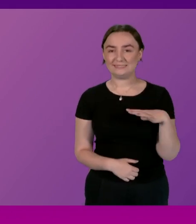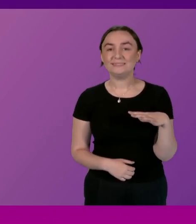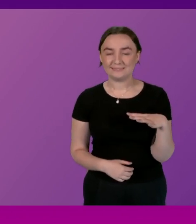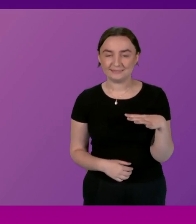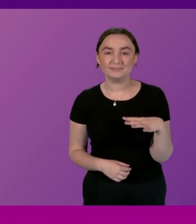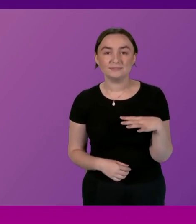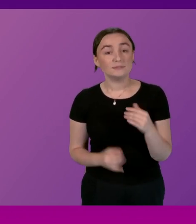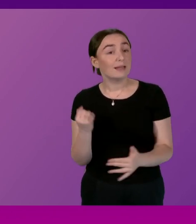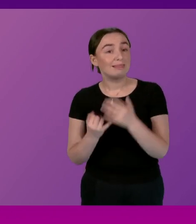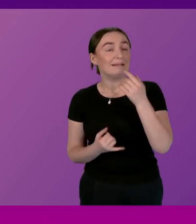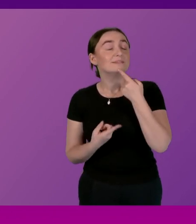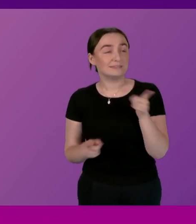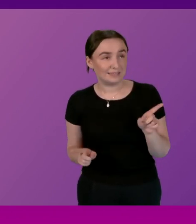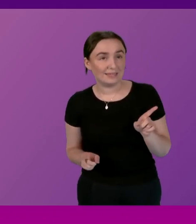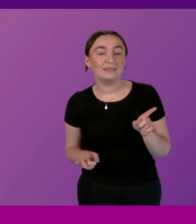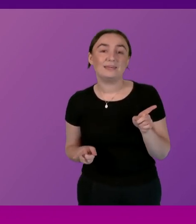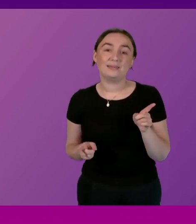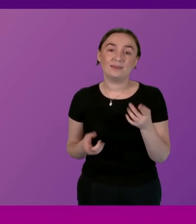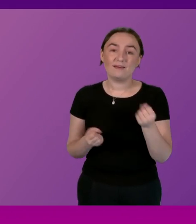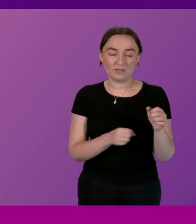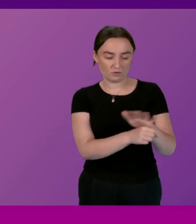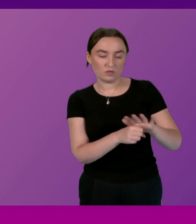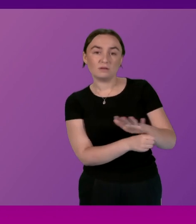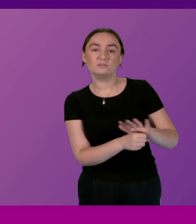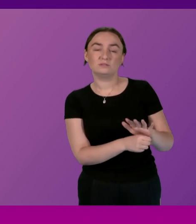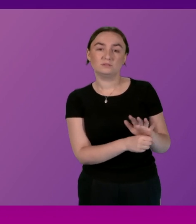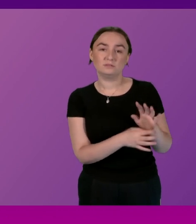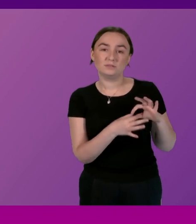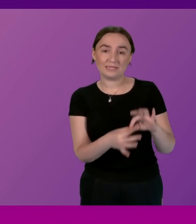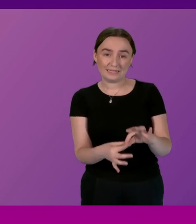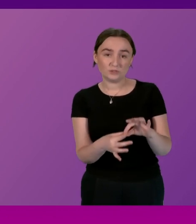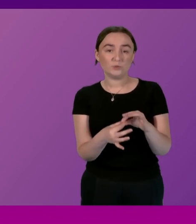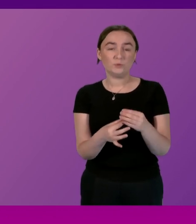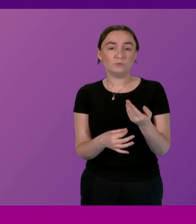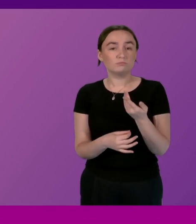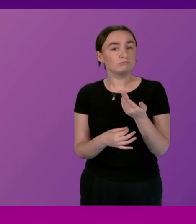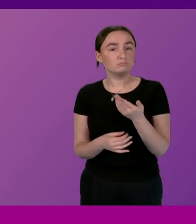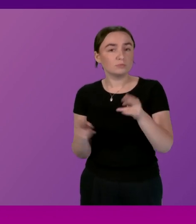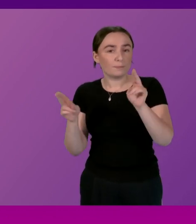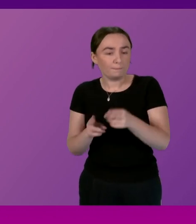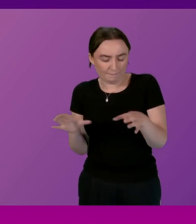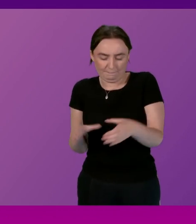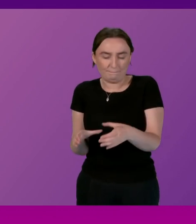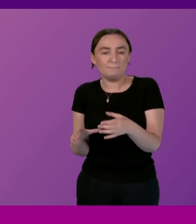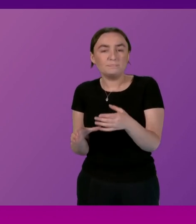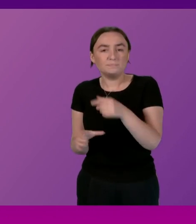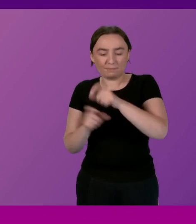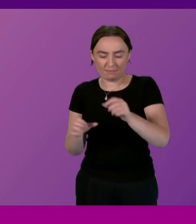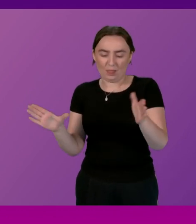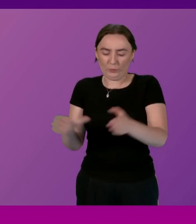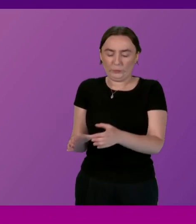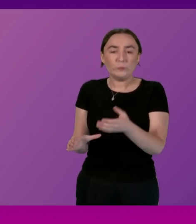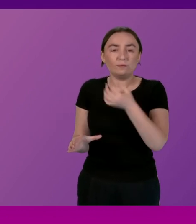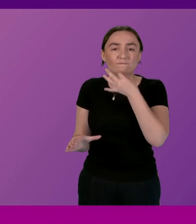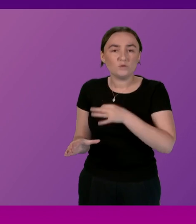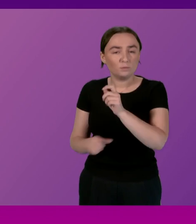the very last thing I would say is there's areas when it comes to depopulation there's areas and parts of the country where we have a real concern remote rural island